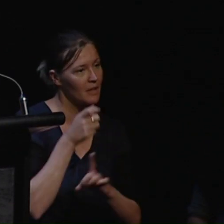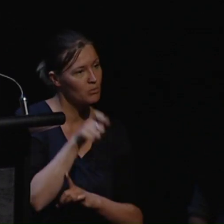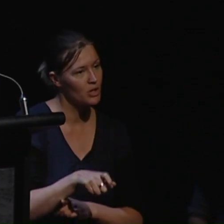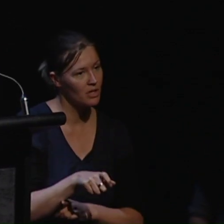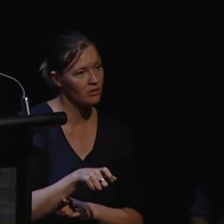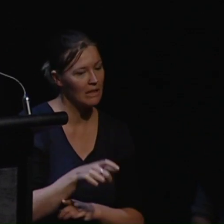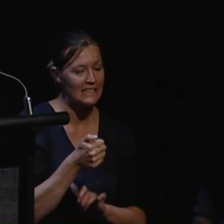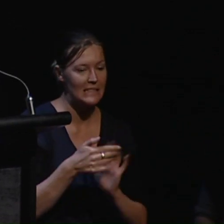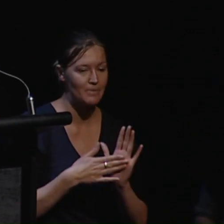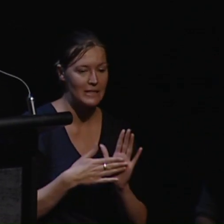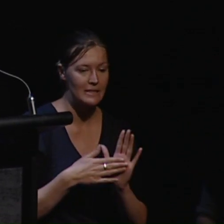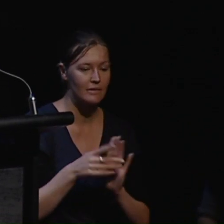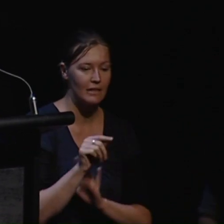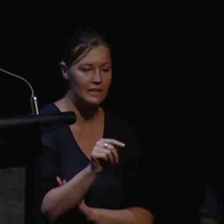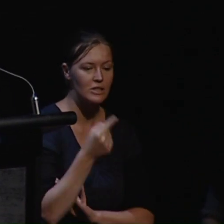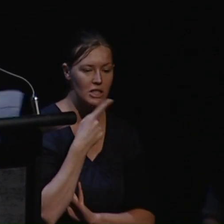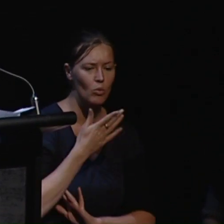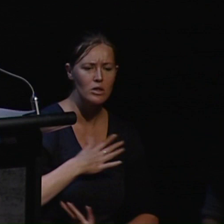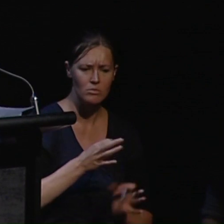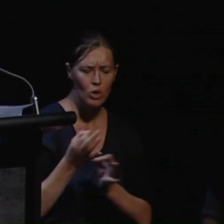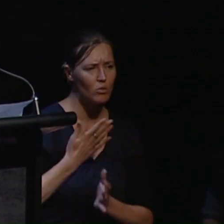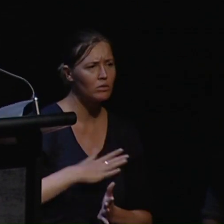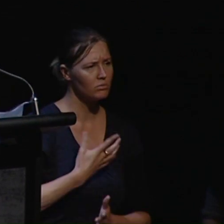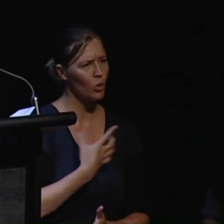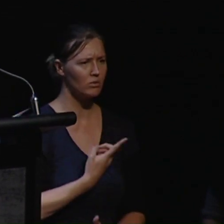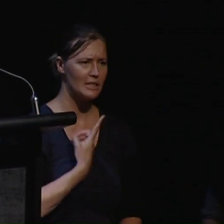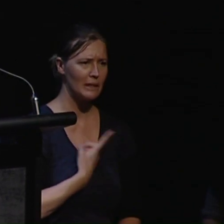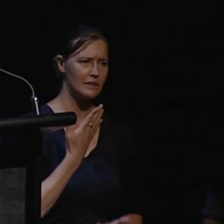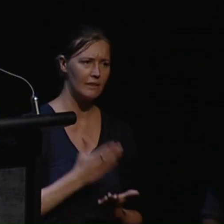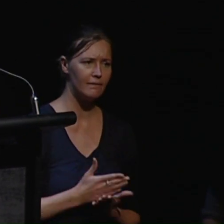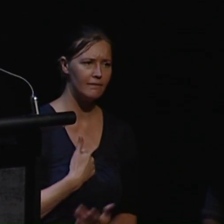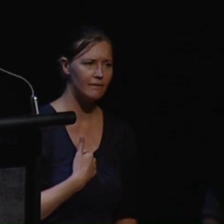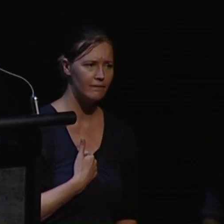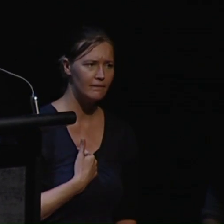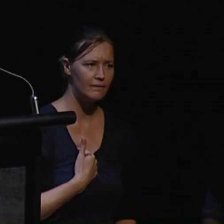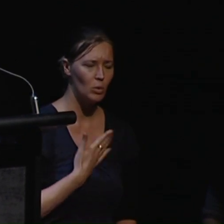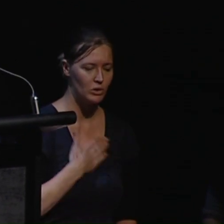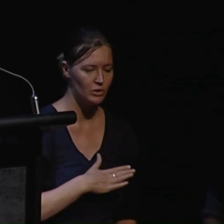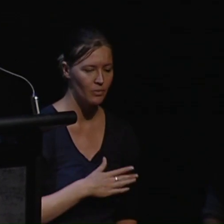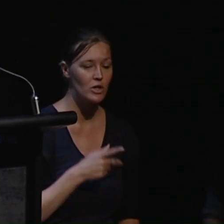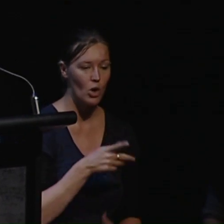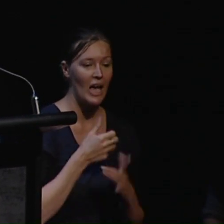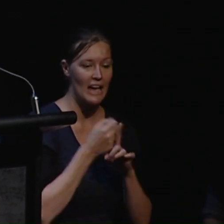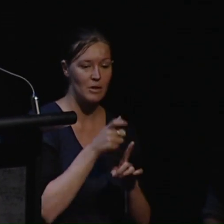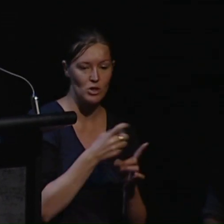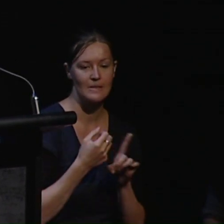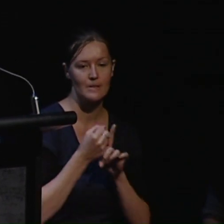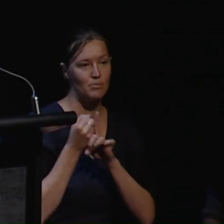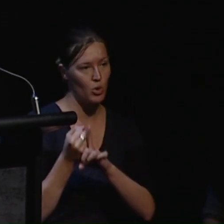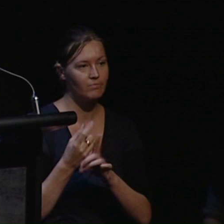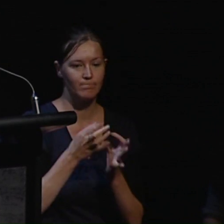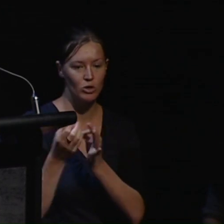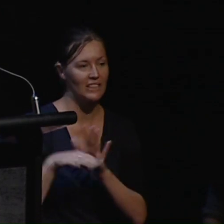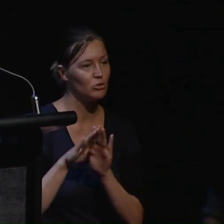months she indicated that she wanted to move and live more independently. With the support of her advocate she moved into a flat